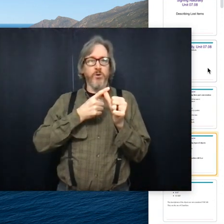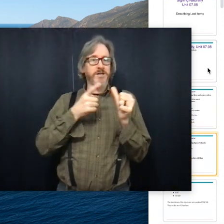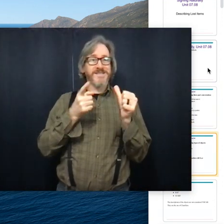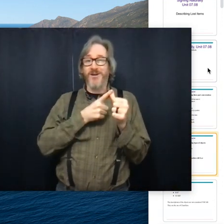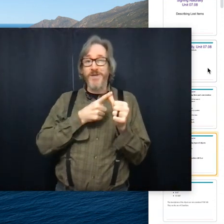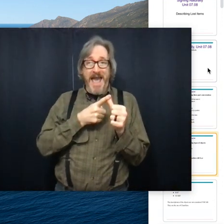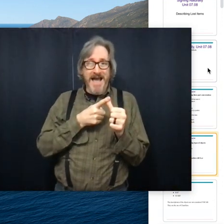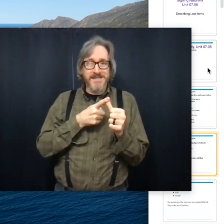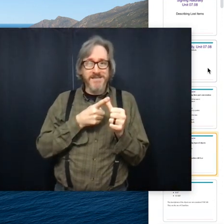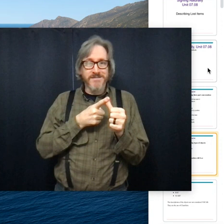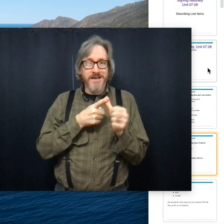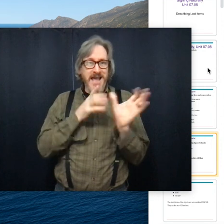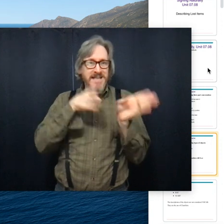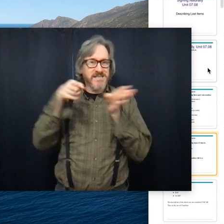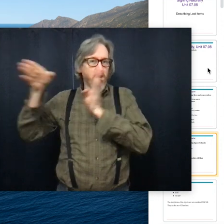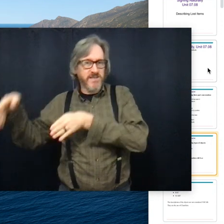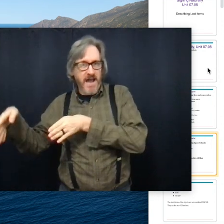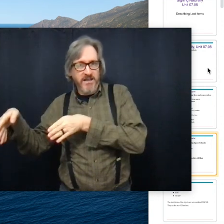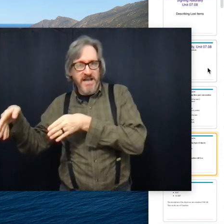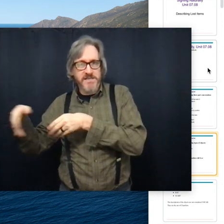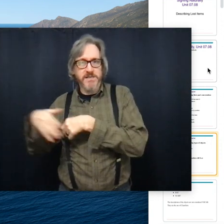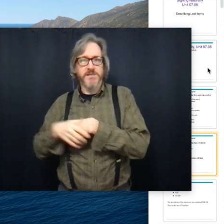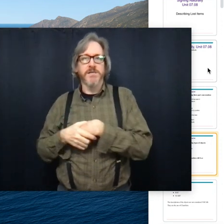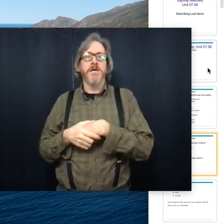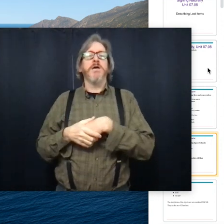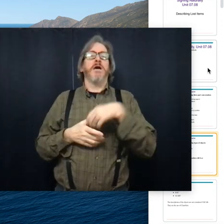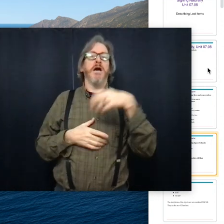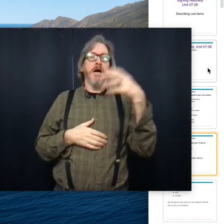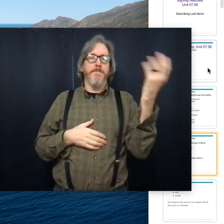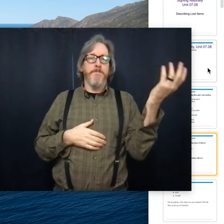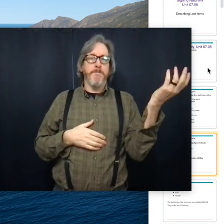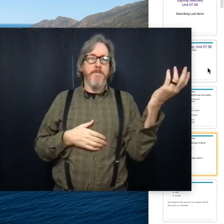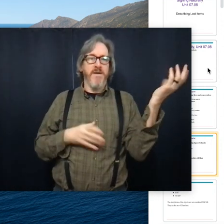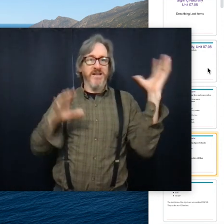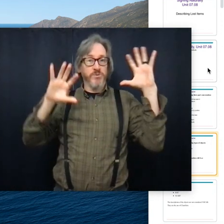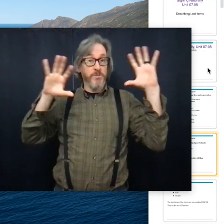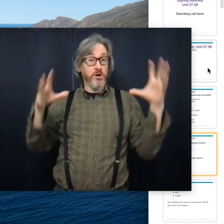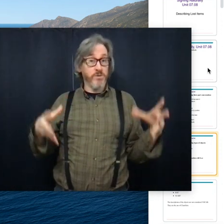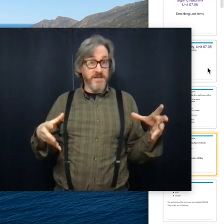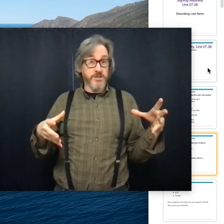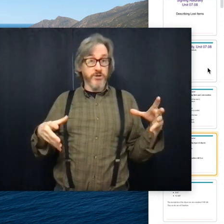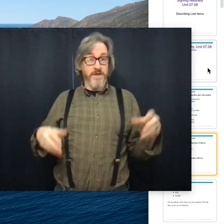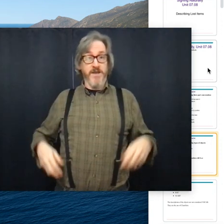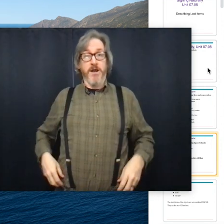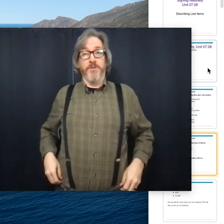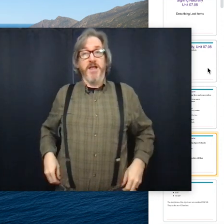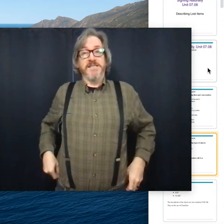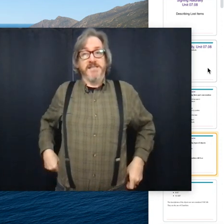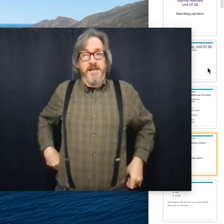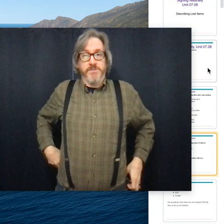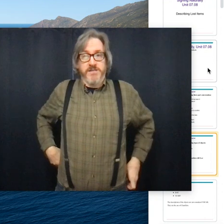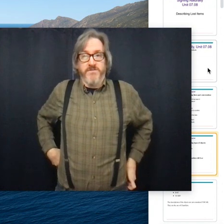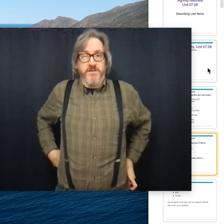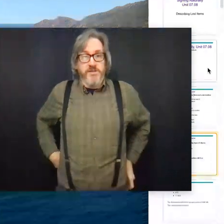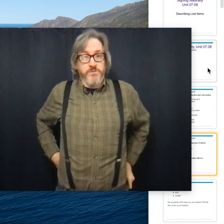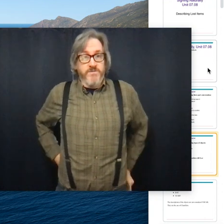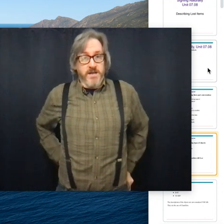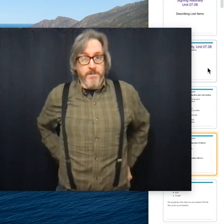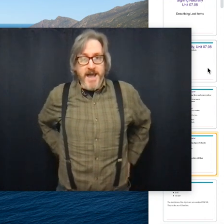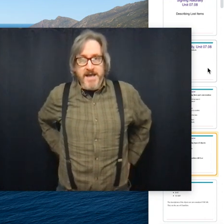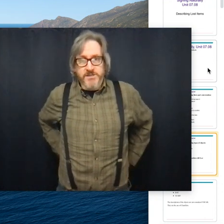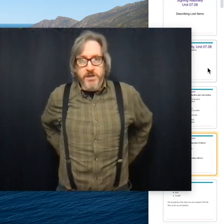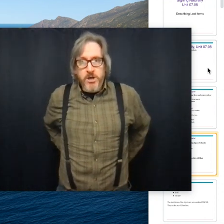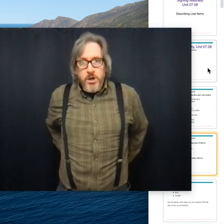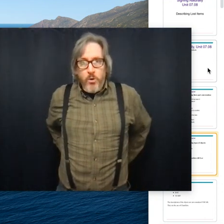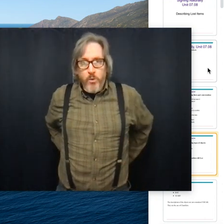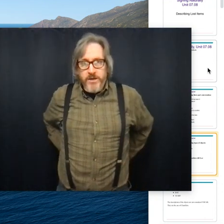So we're going to start with hats, hat, scarves, eyeglasses. And that's what the book goes into and then applies the same stuff to things we've done